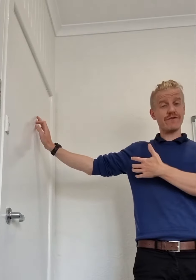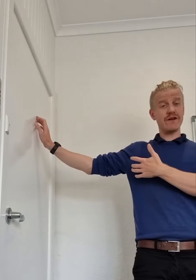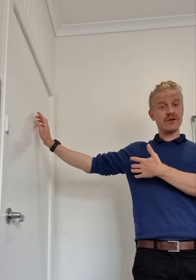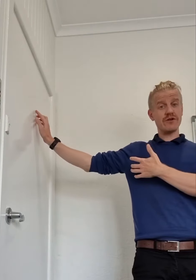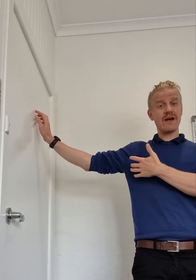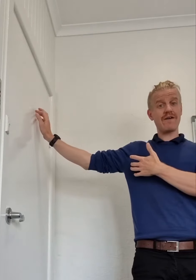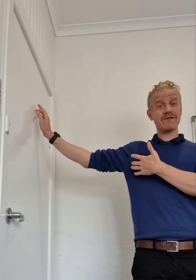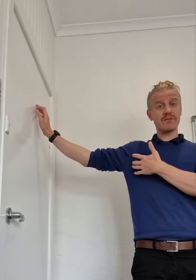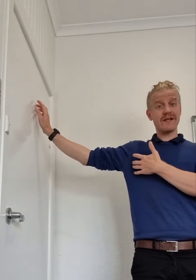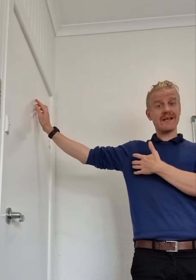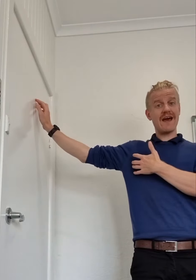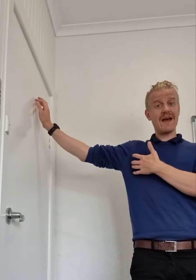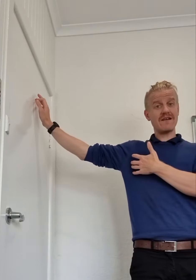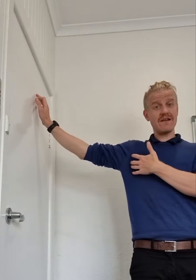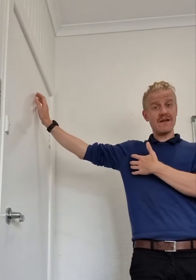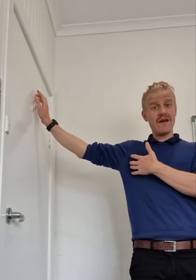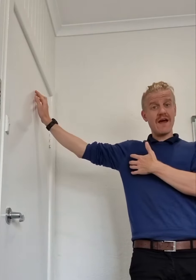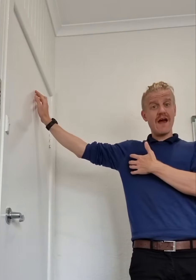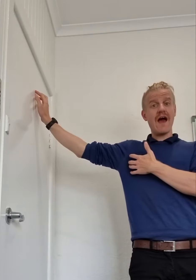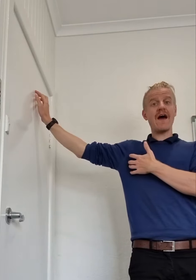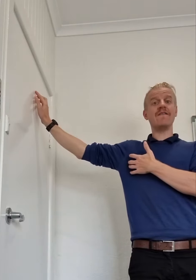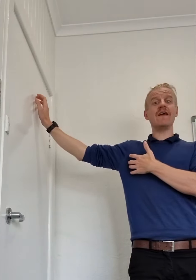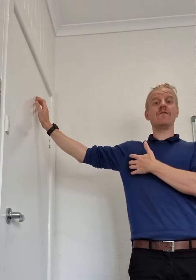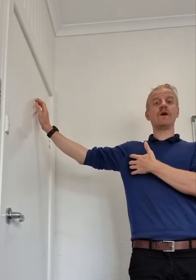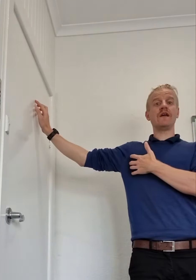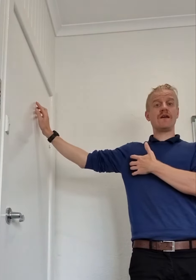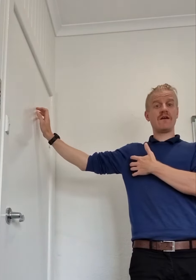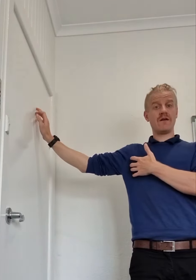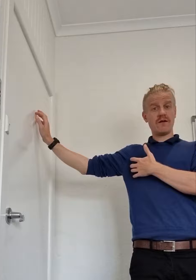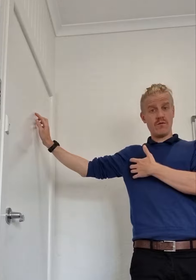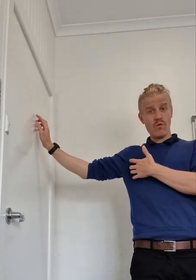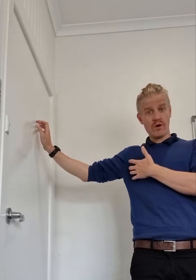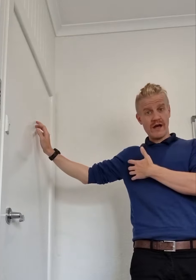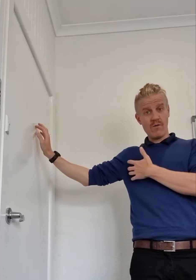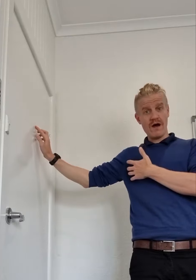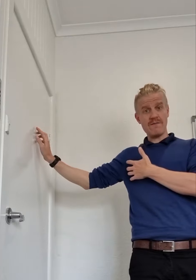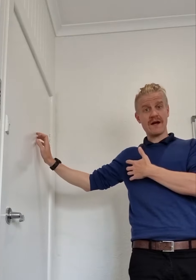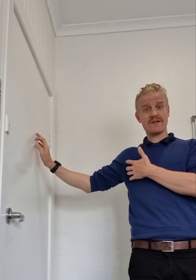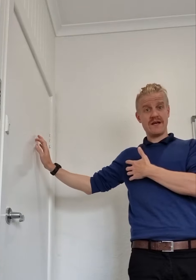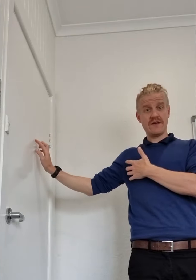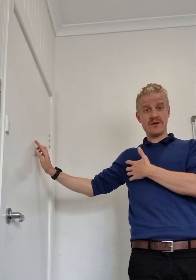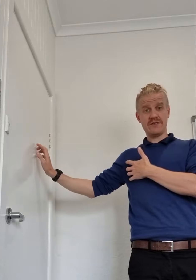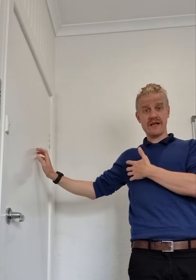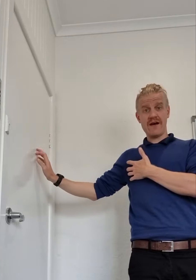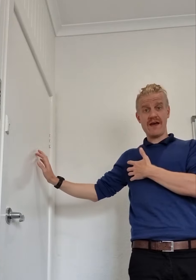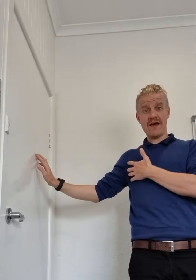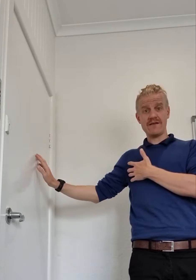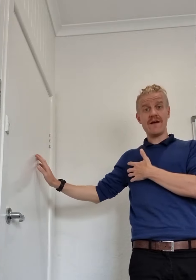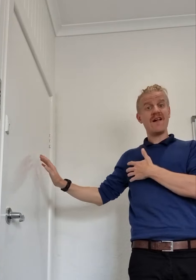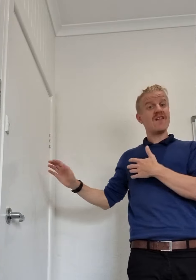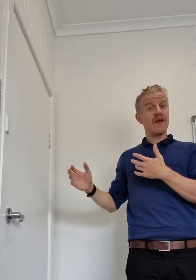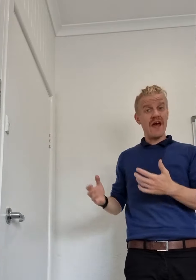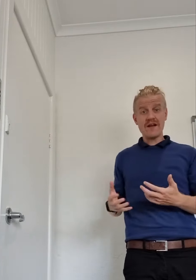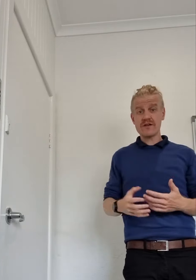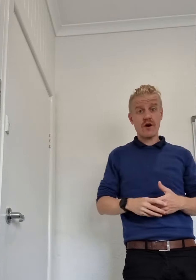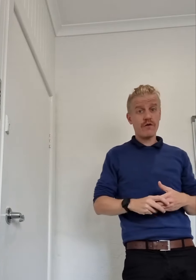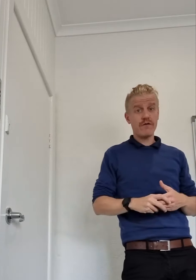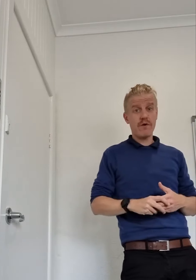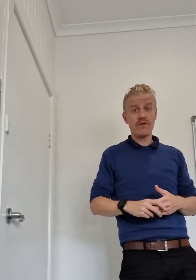feel you comfortably can and then we walk our way back down using our hand. The end goal for both